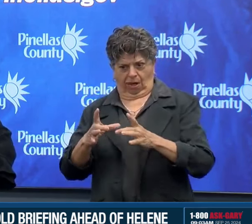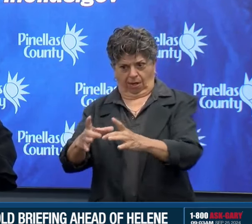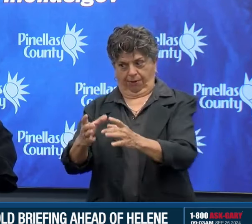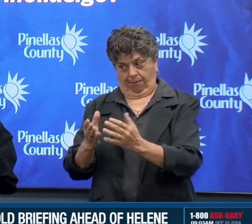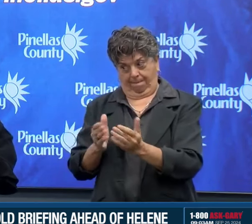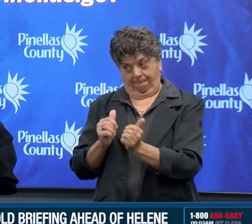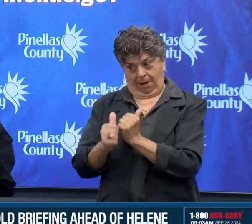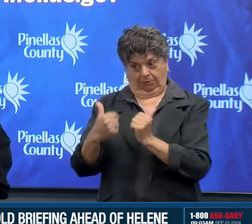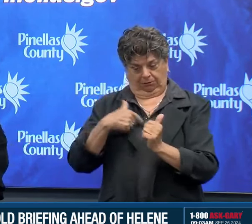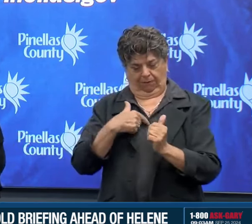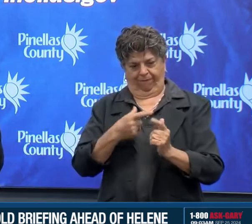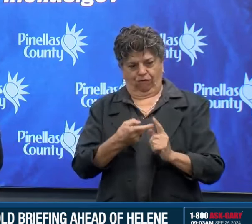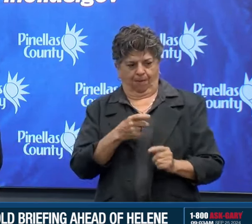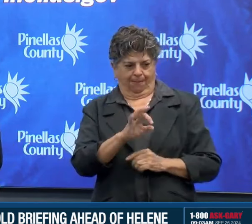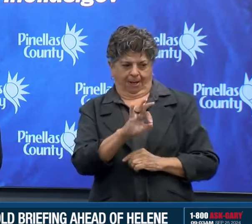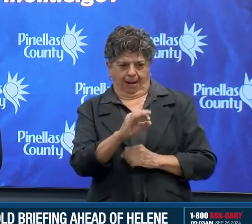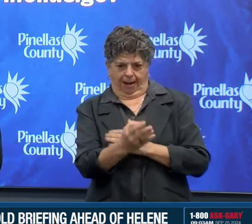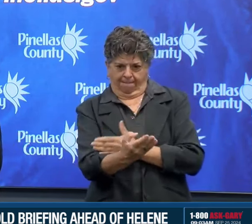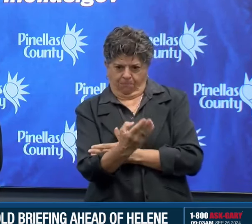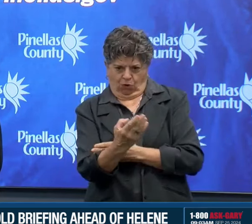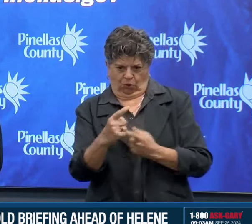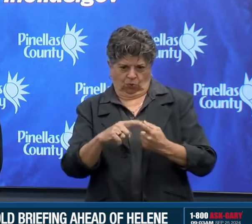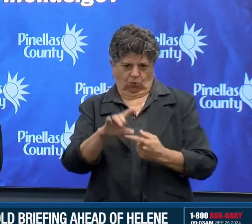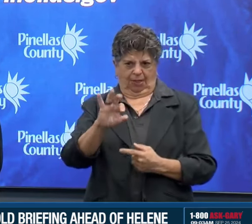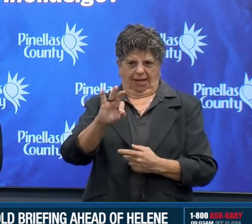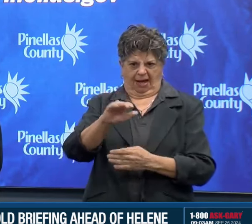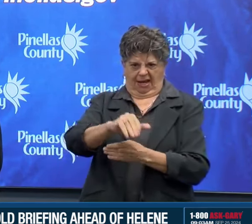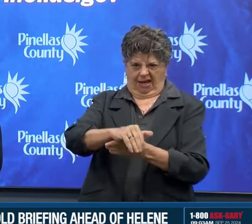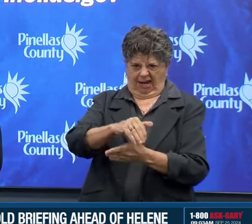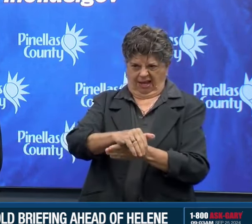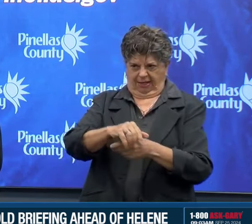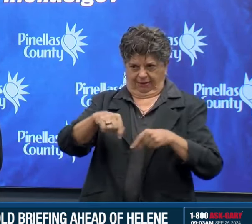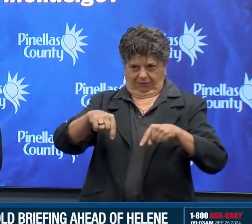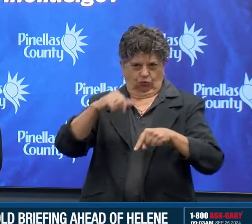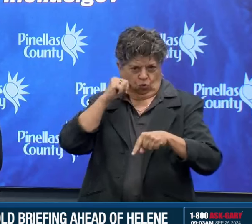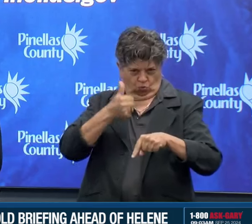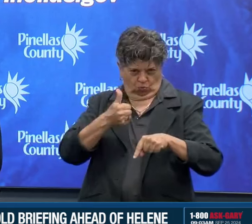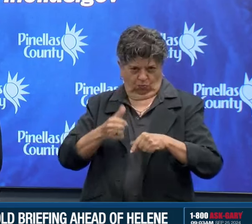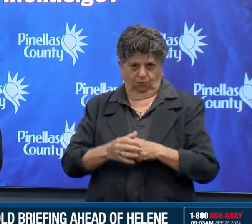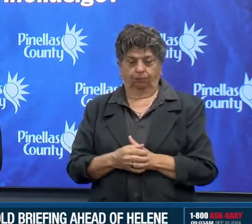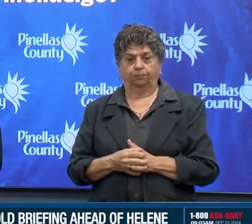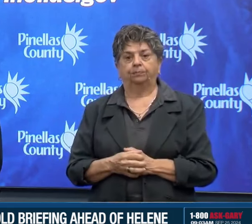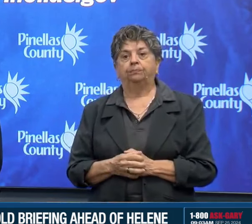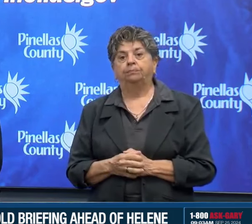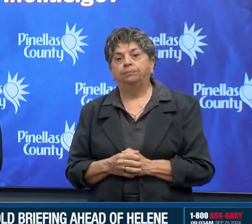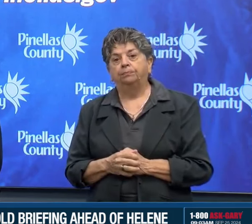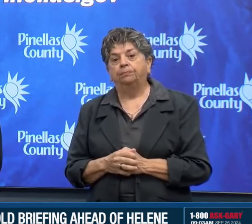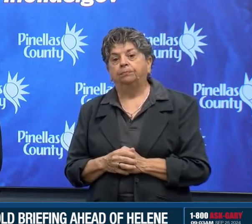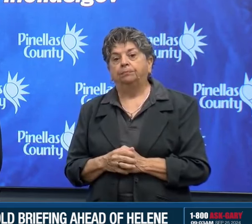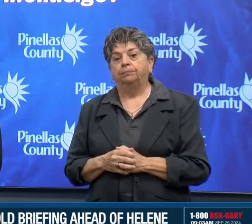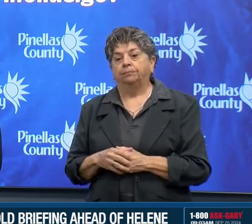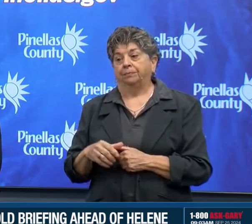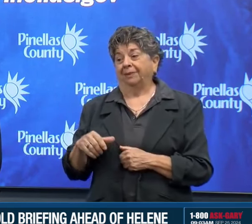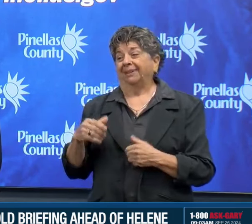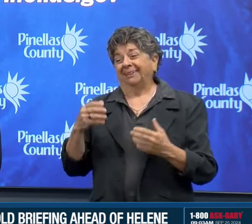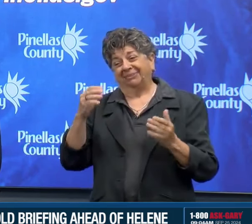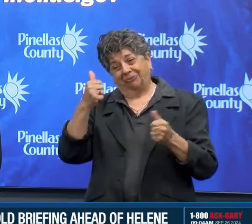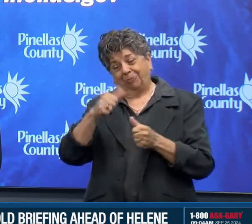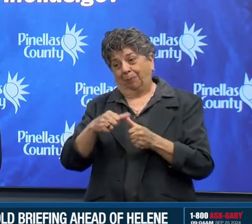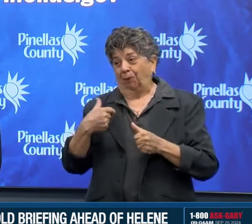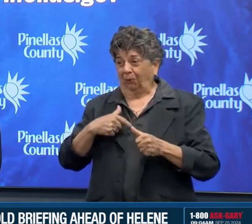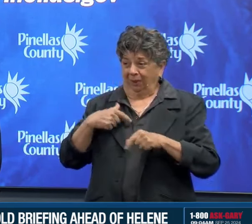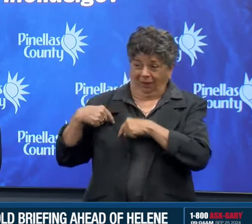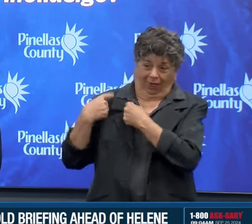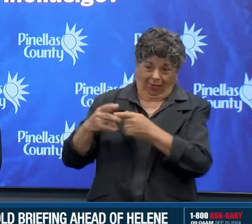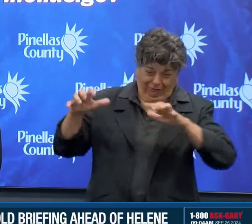for winds, but I want people to understand our grounds are very saturated. So any tropical storm force winds